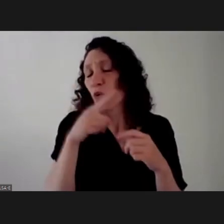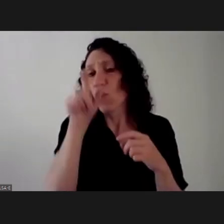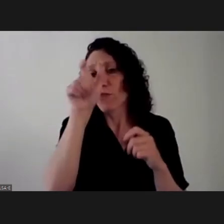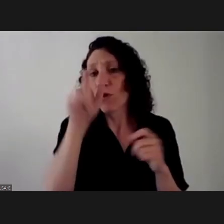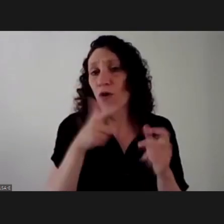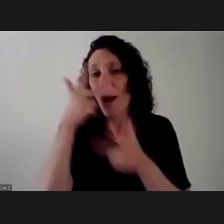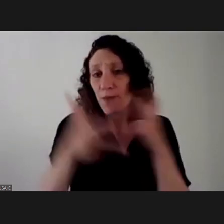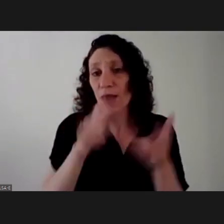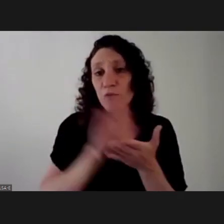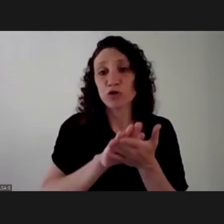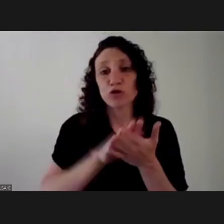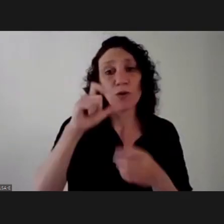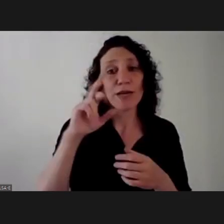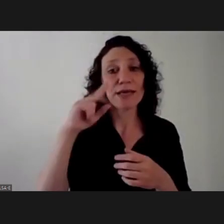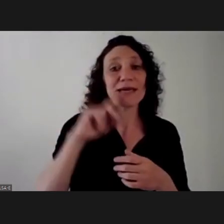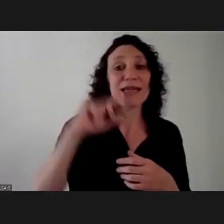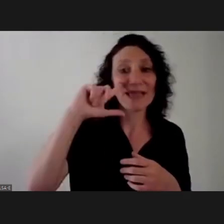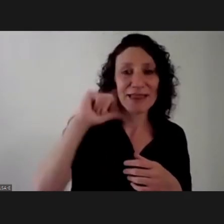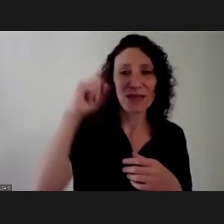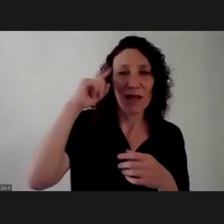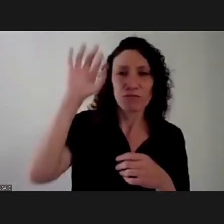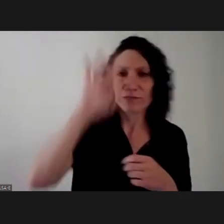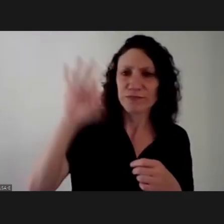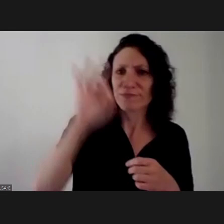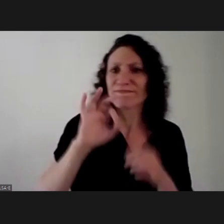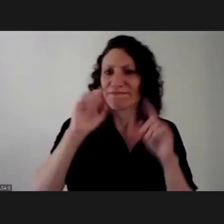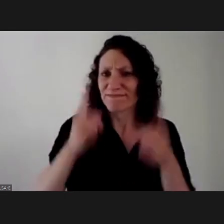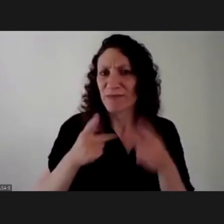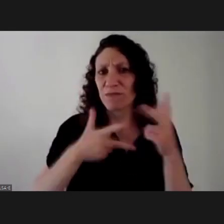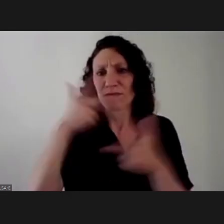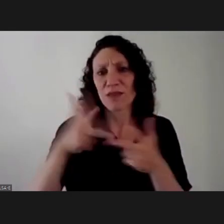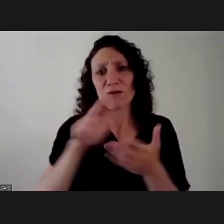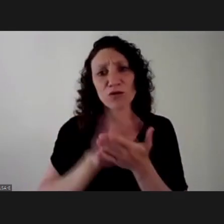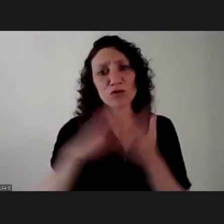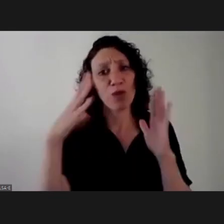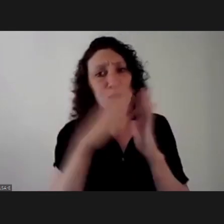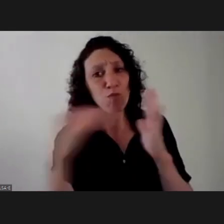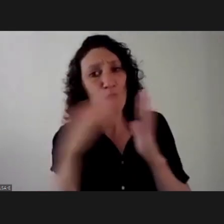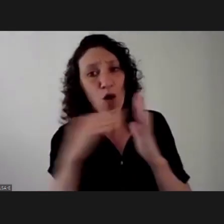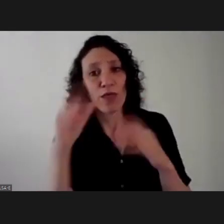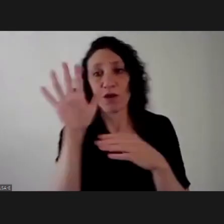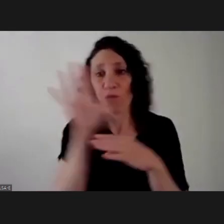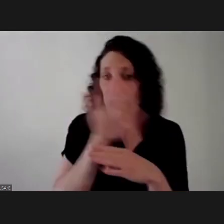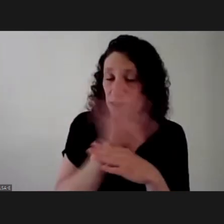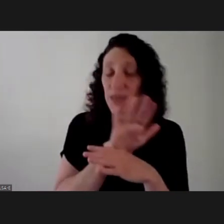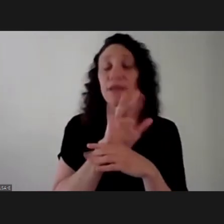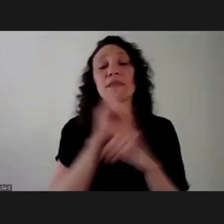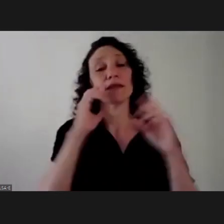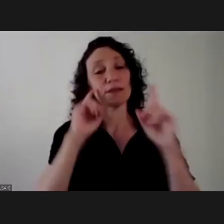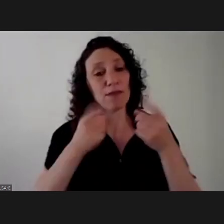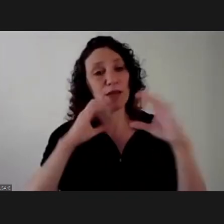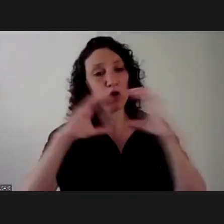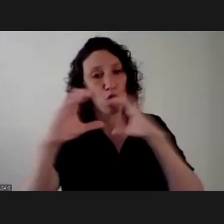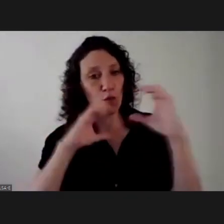when we talk about feminist criticism, we also talk about theoretical paradigms and audiovisual